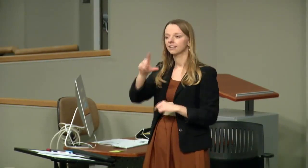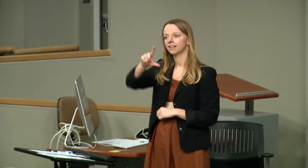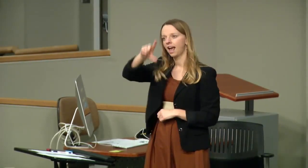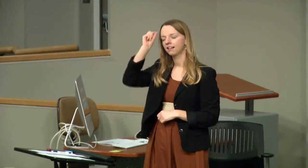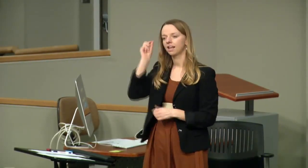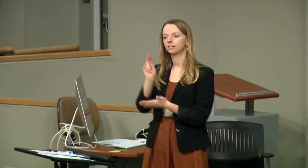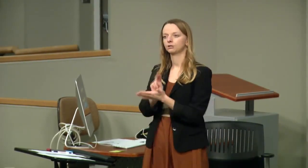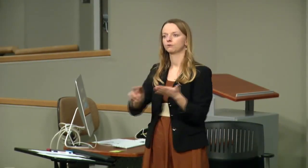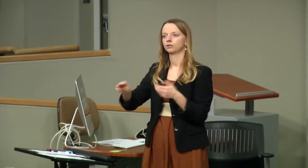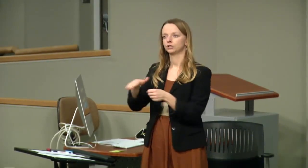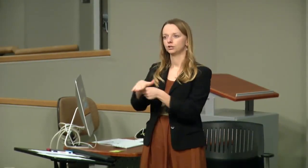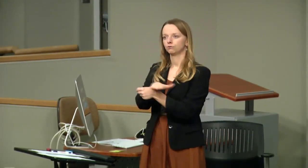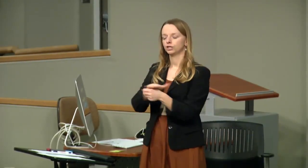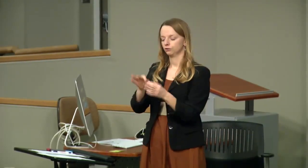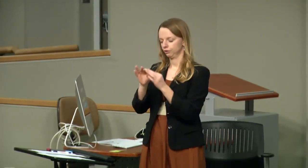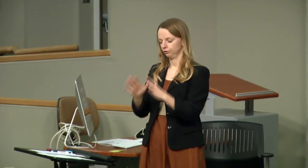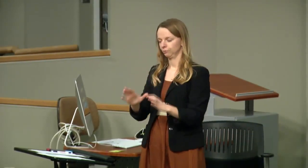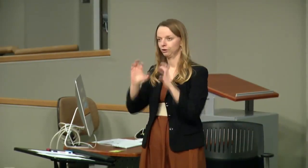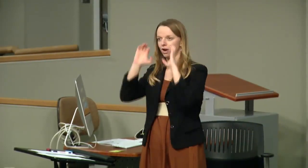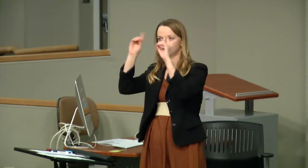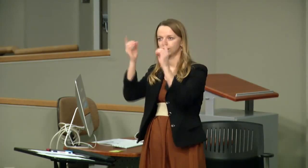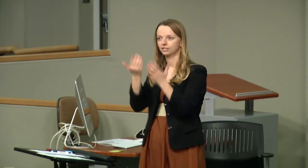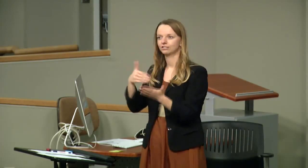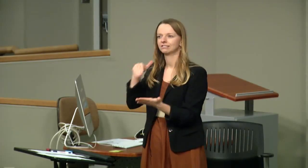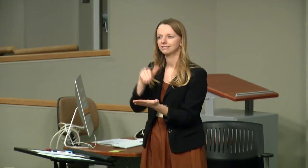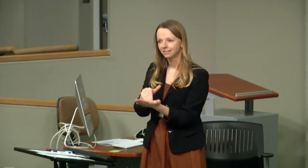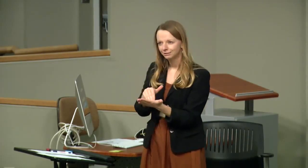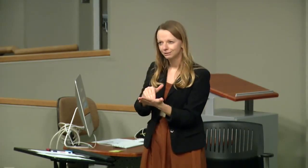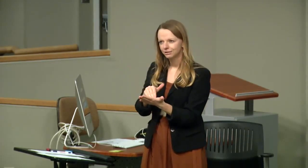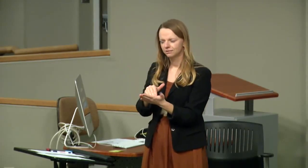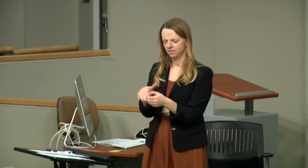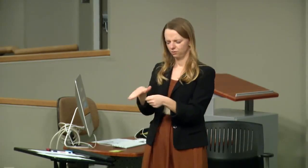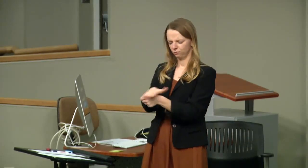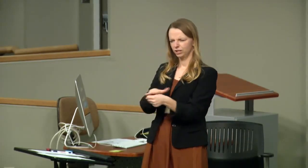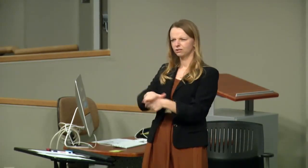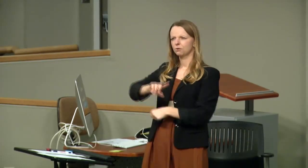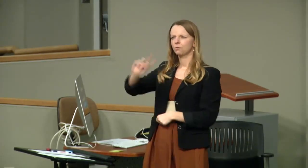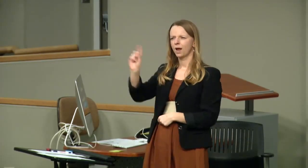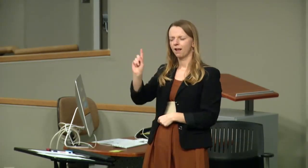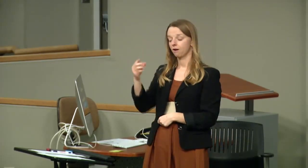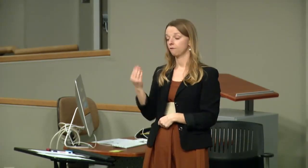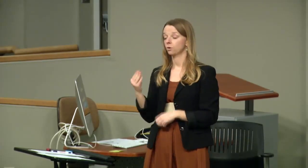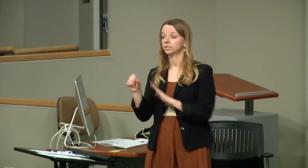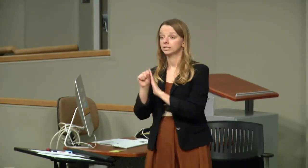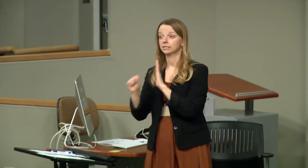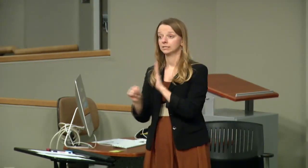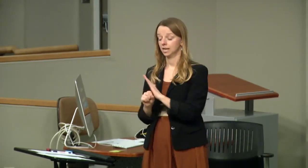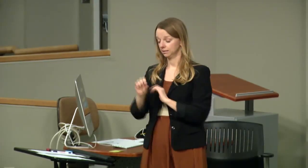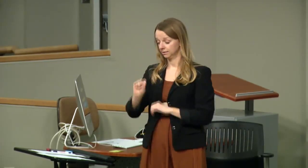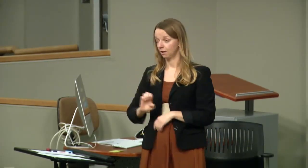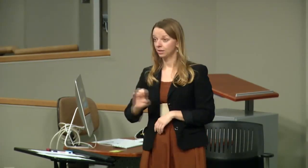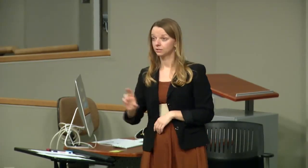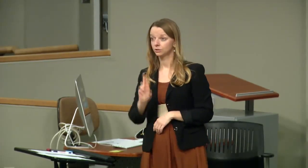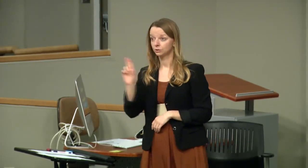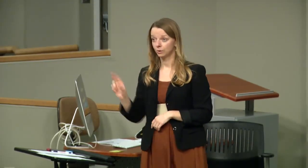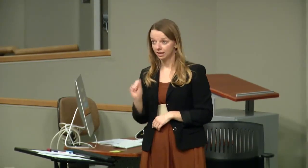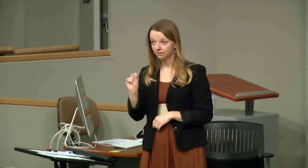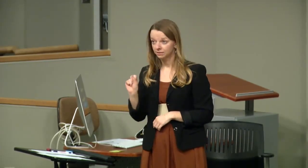The title of that is actually Gallaudet University Regional Interpreter Education Center. Specifically, we serve 14